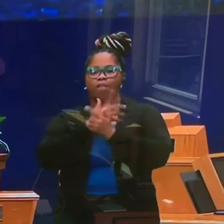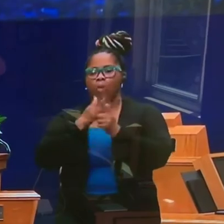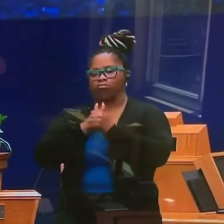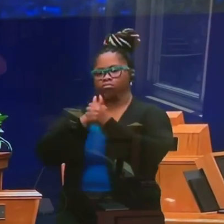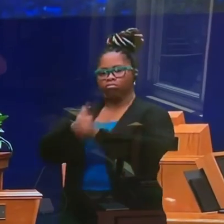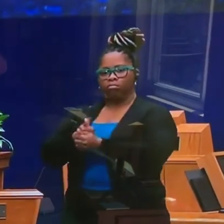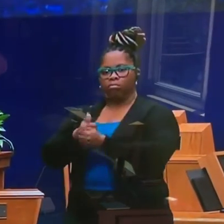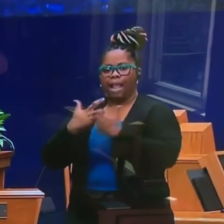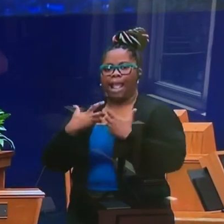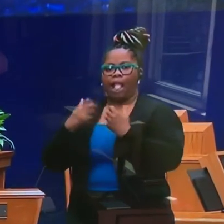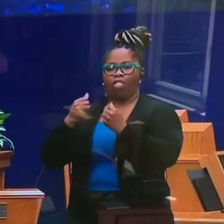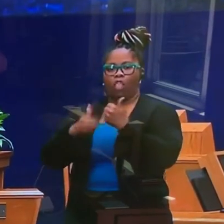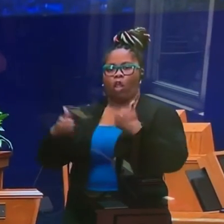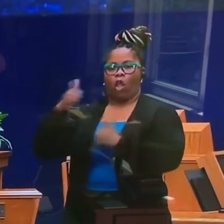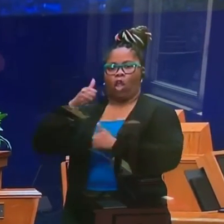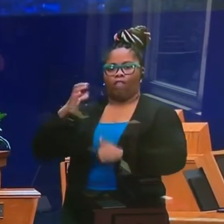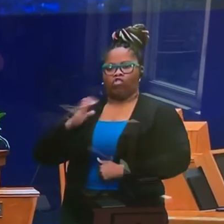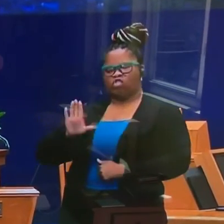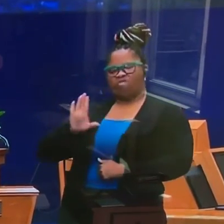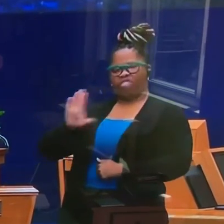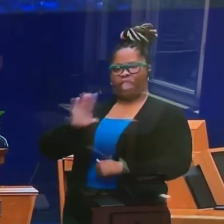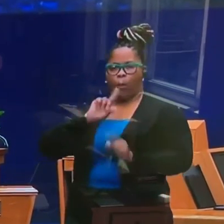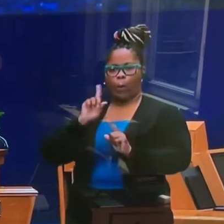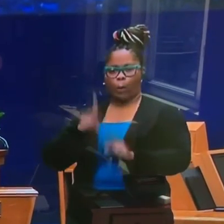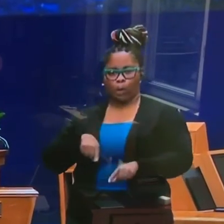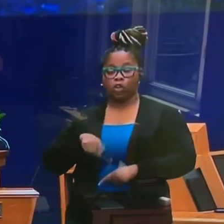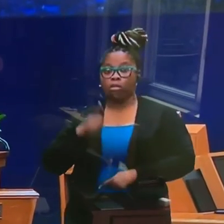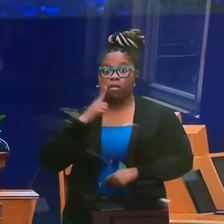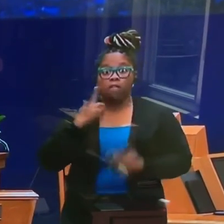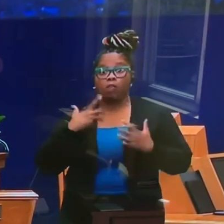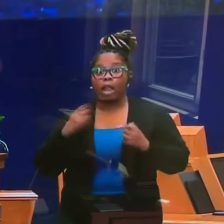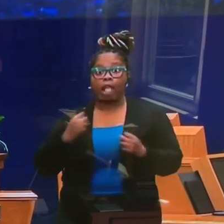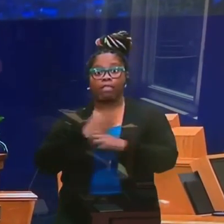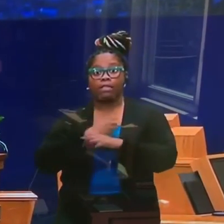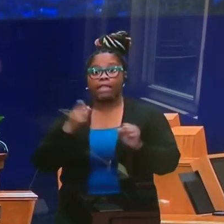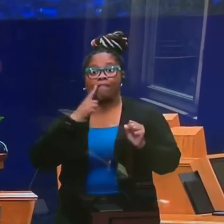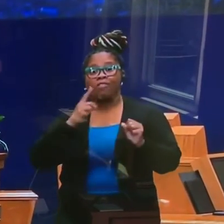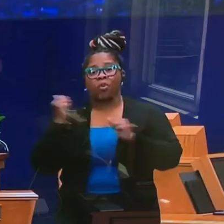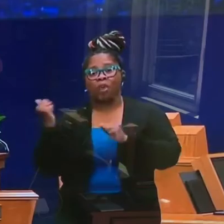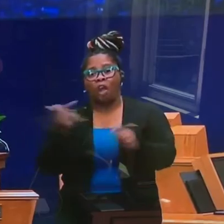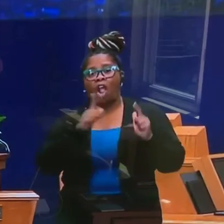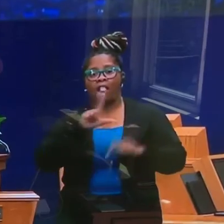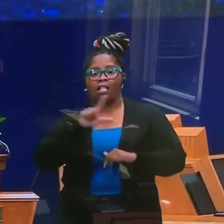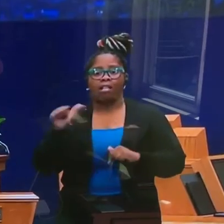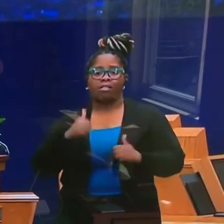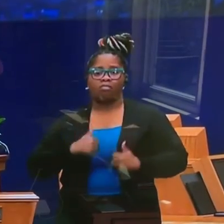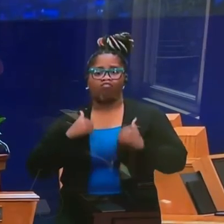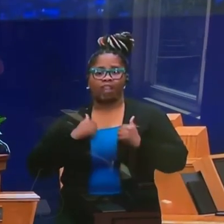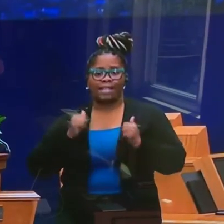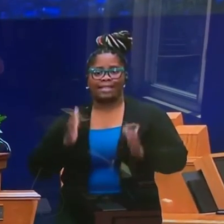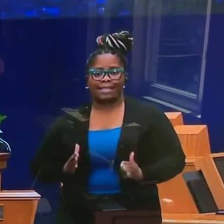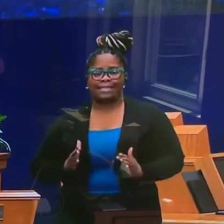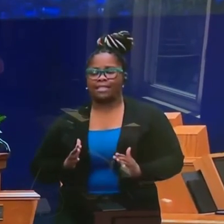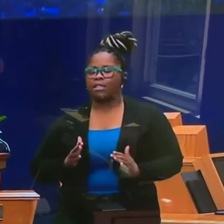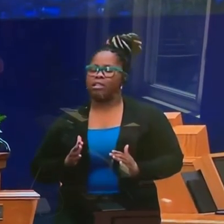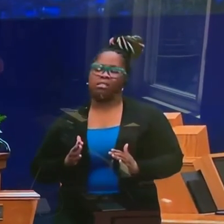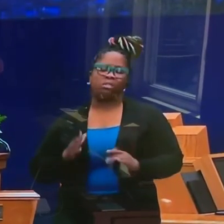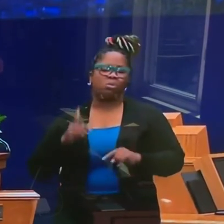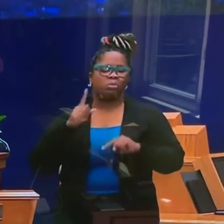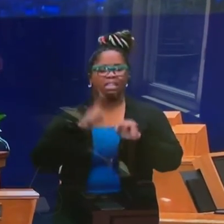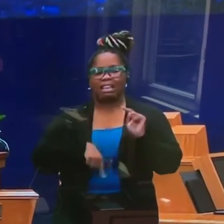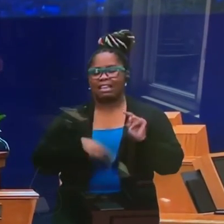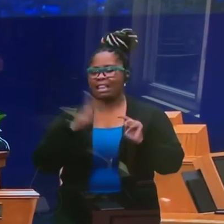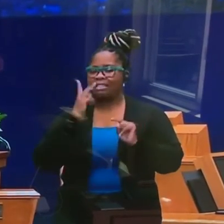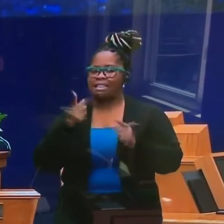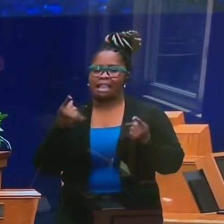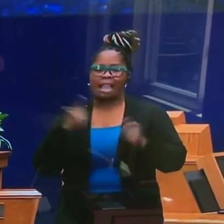officer's order. For the health and safety of all Los Angeles residents, we cannot afford to see a repeat of last